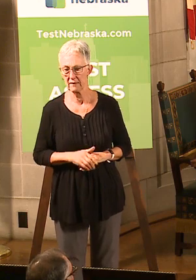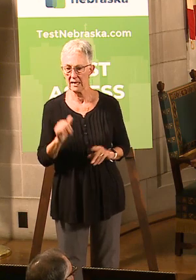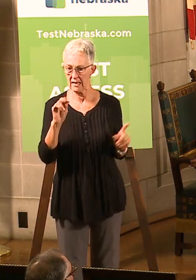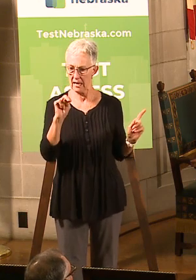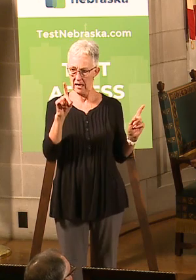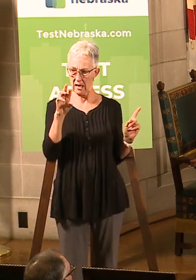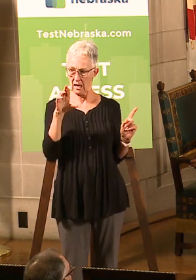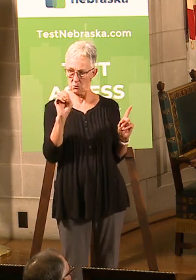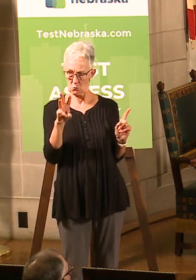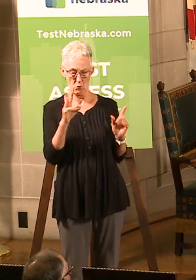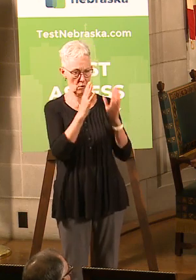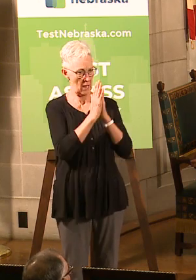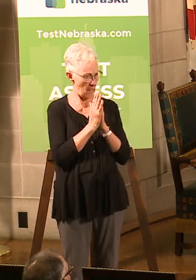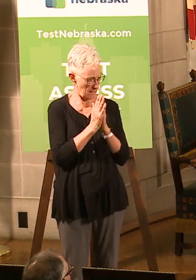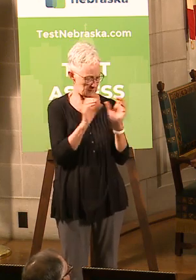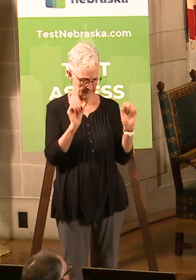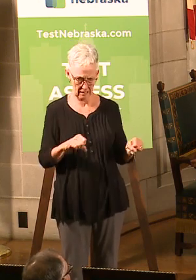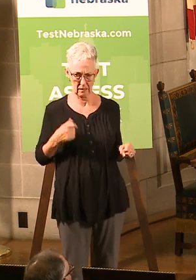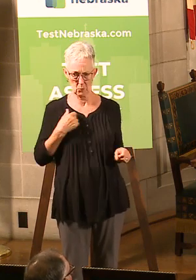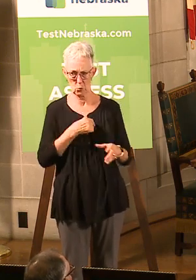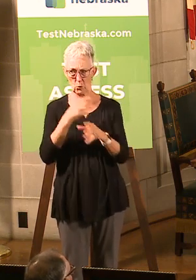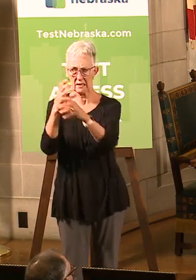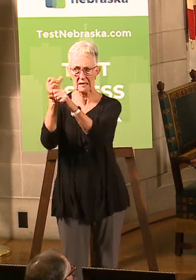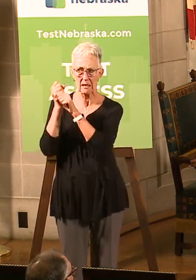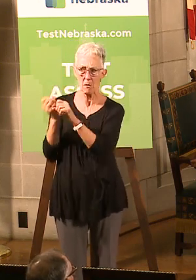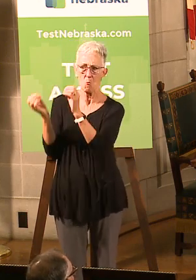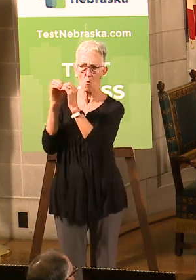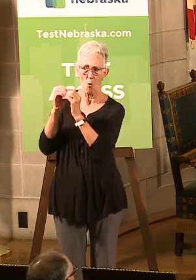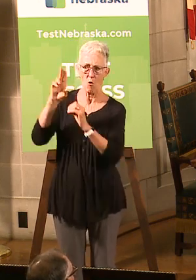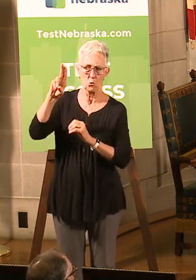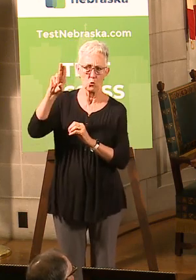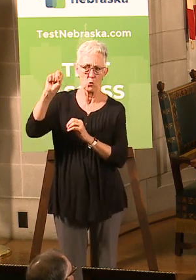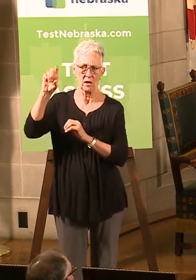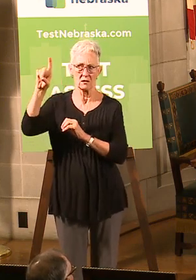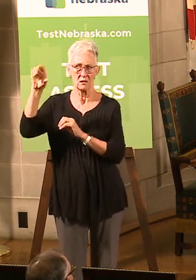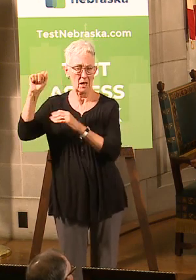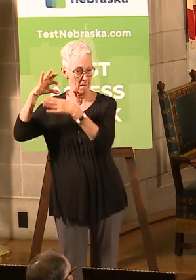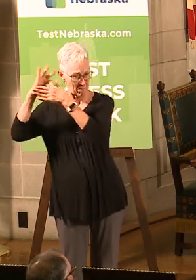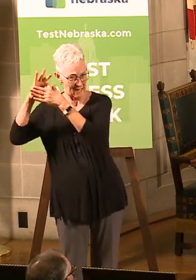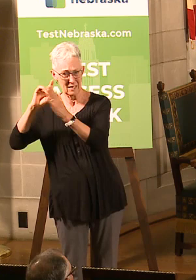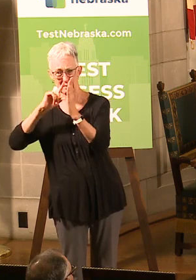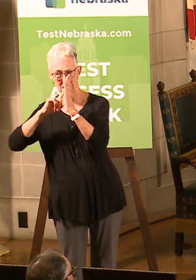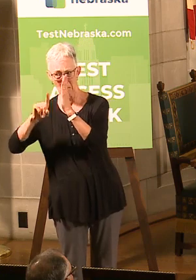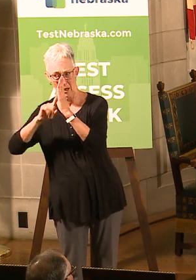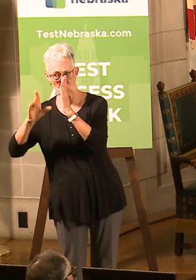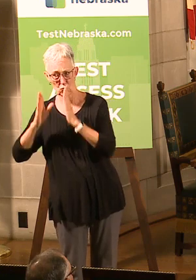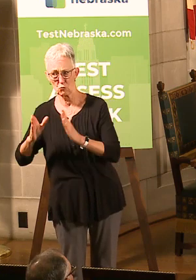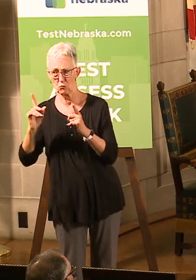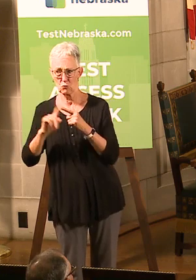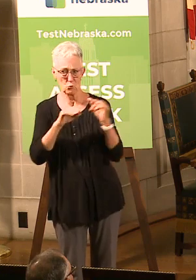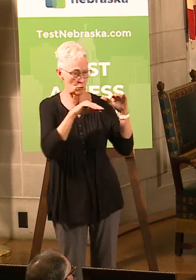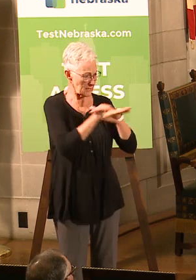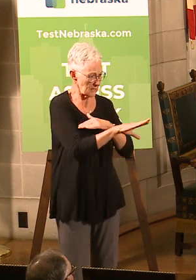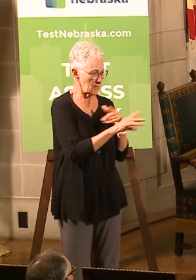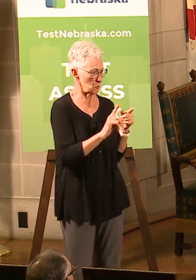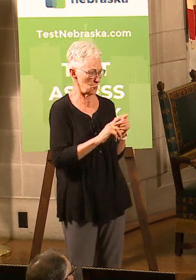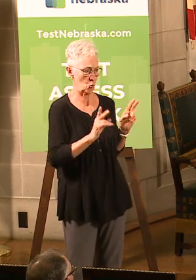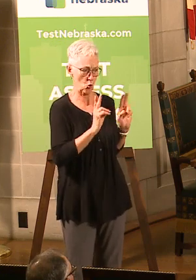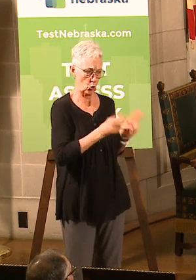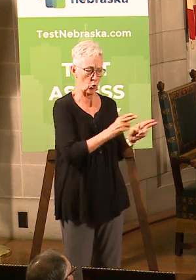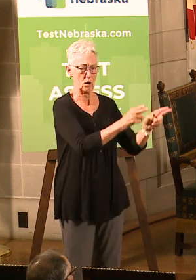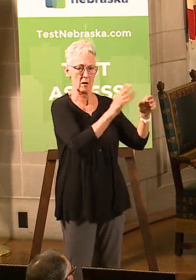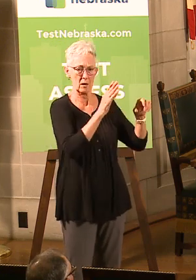local meat lockers to speed up butchering of hogs and beef? So the way it works is any facility to get a USDA